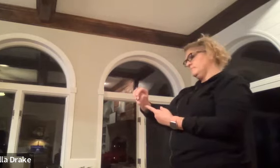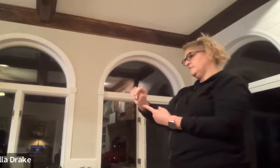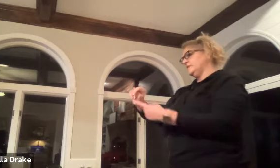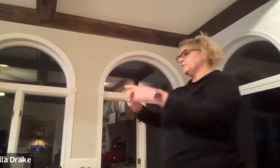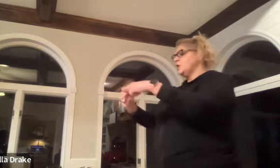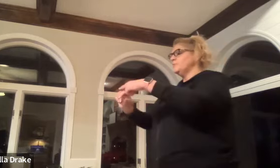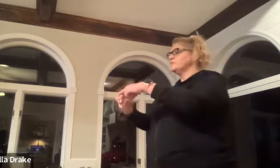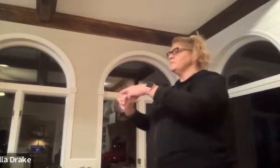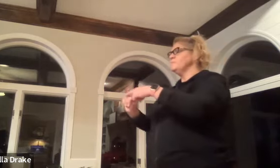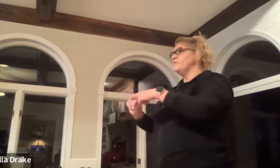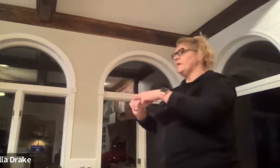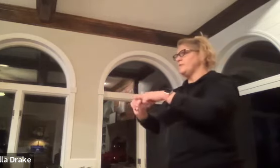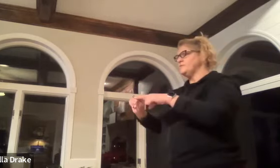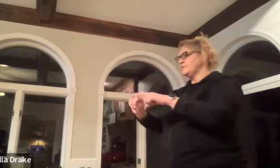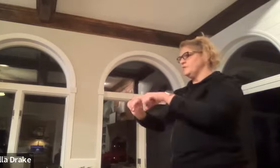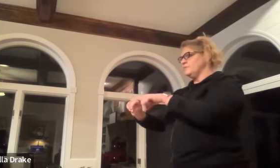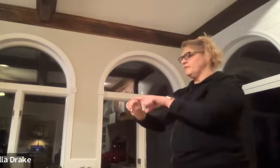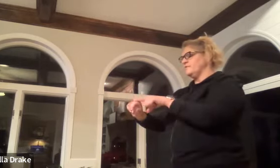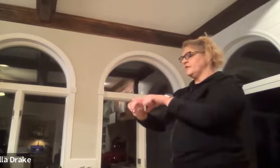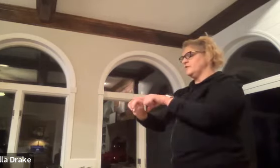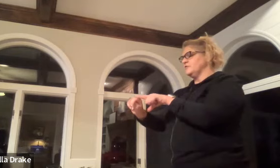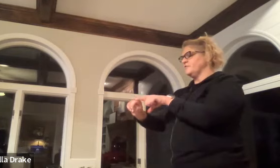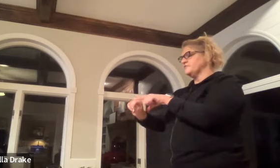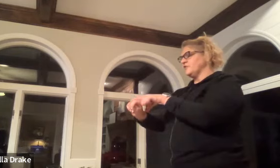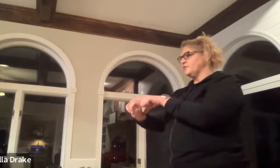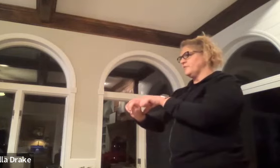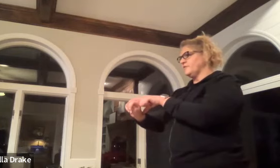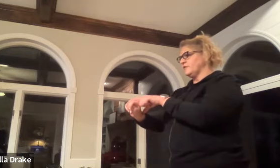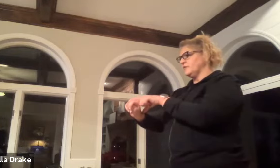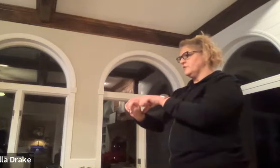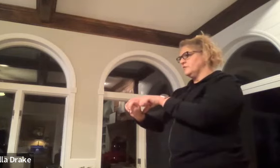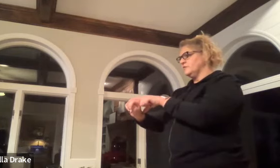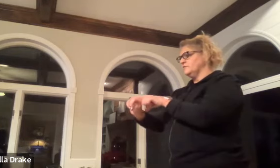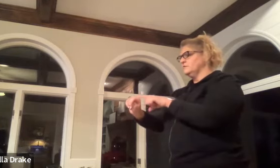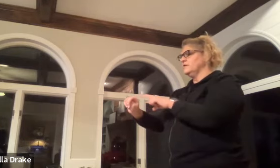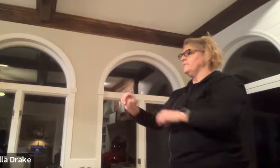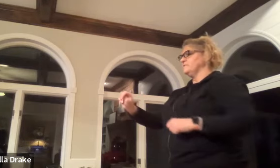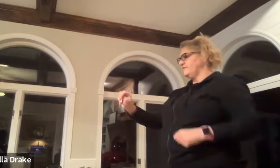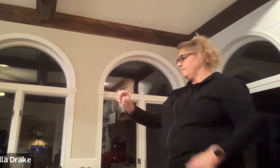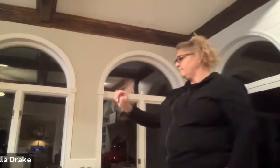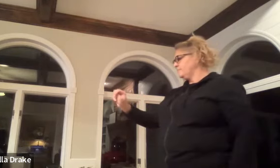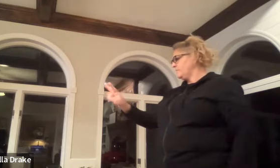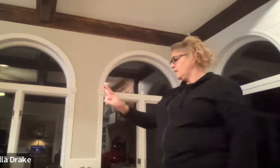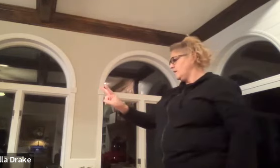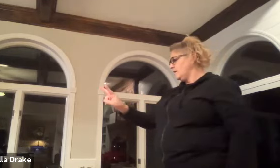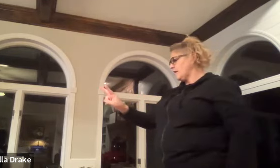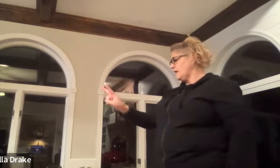you put your thumb in between your middle finger or your first finger and your middle finger yep tv okay